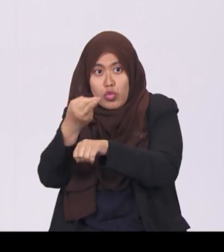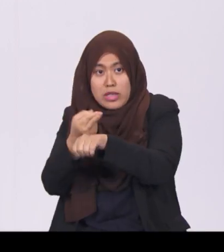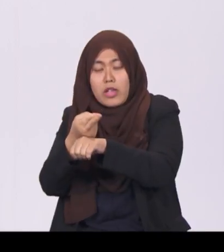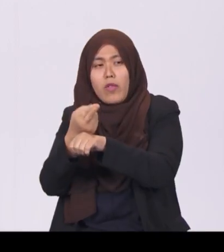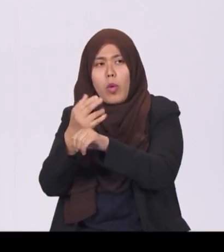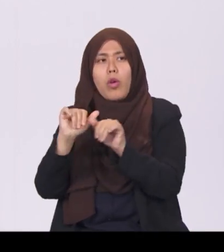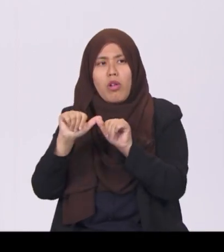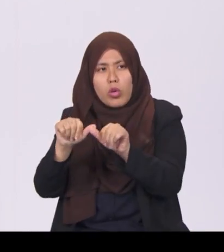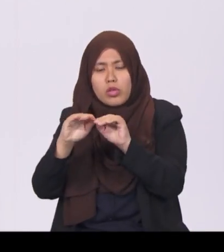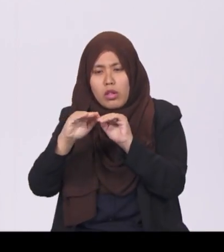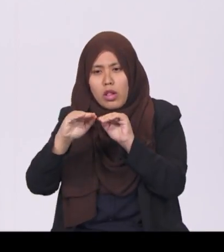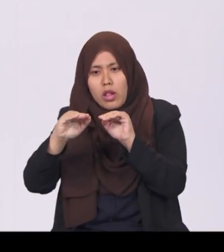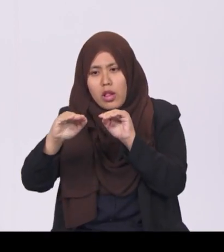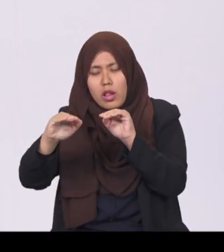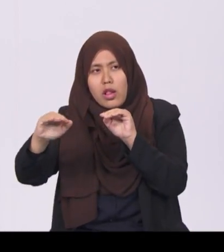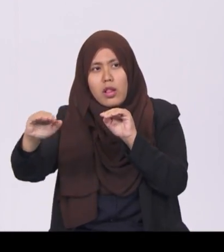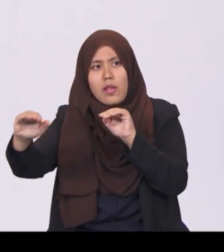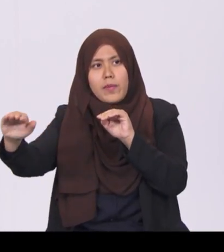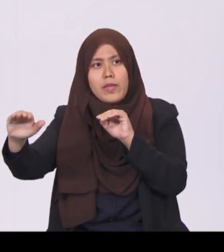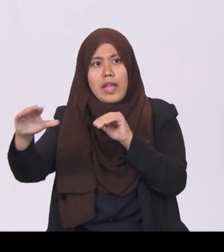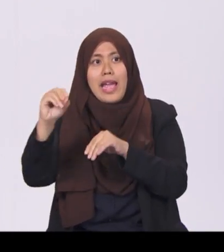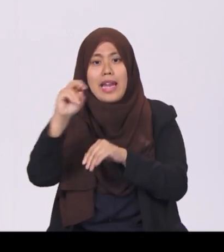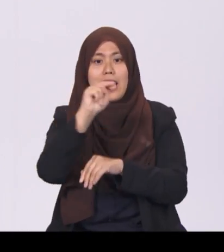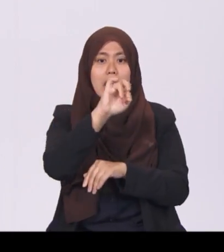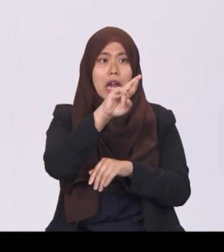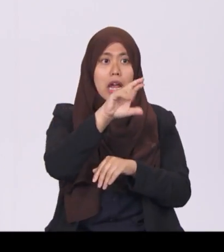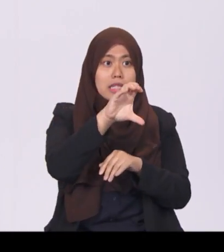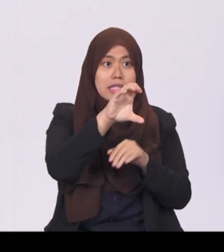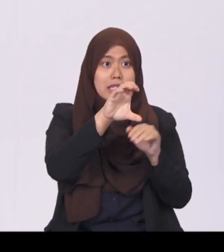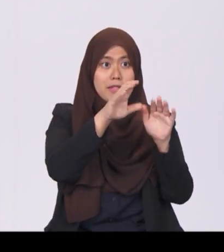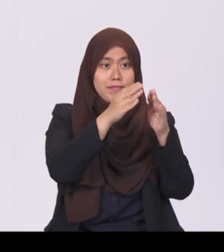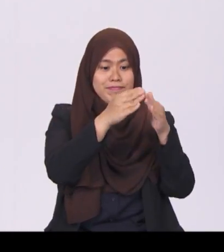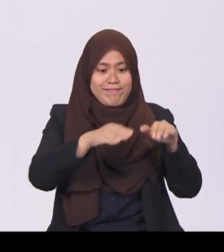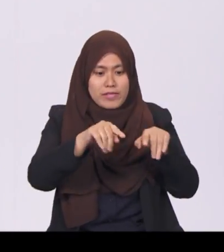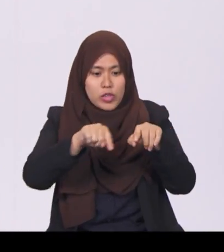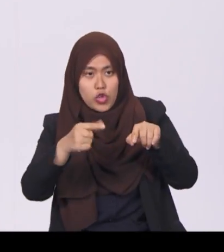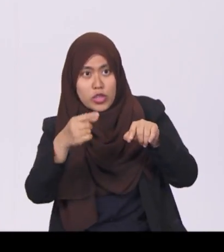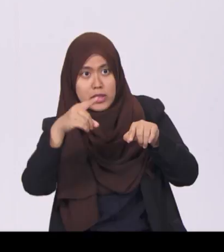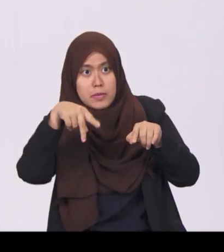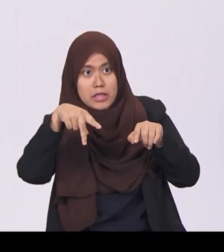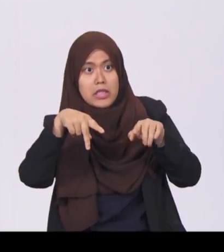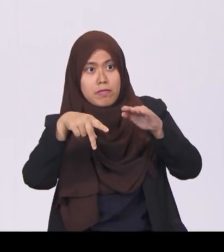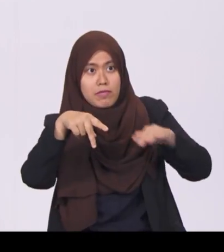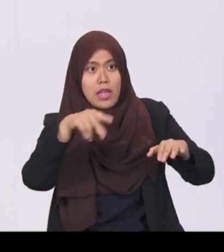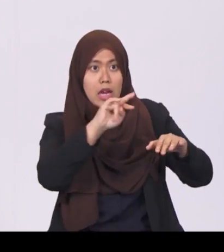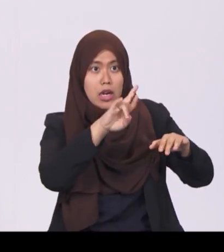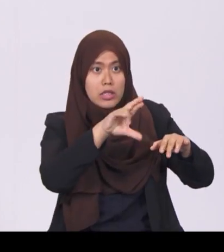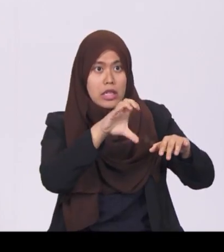as a share of GDP will consequently fall as our economy grows.